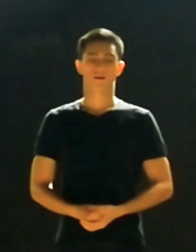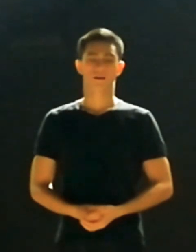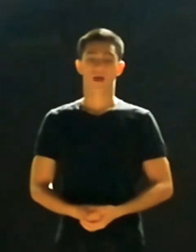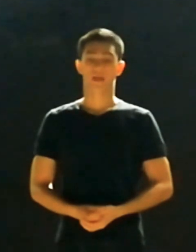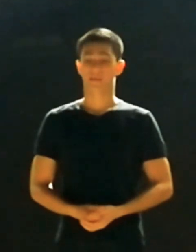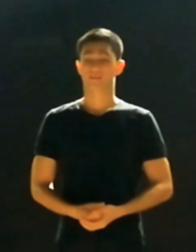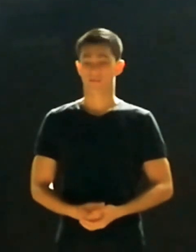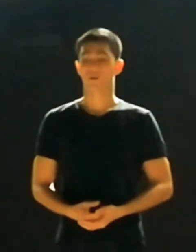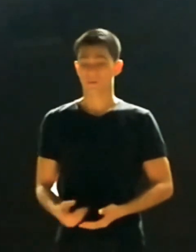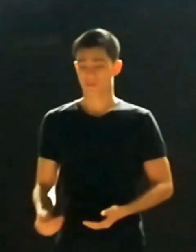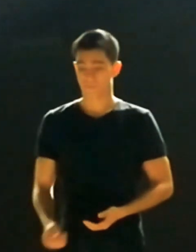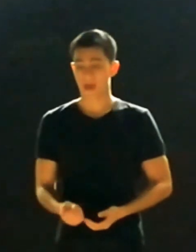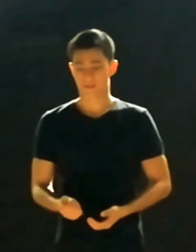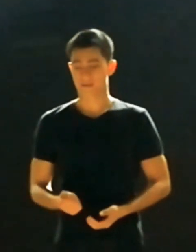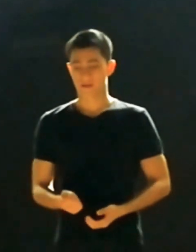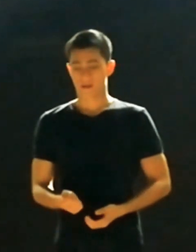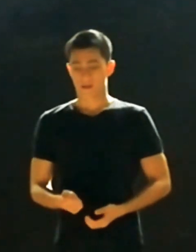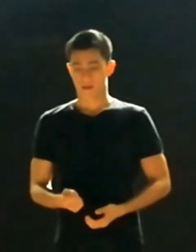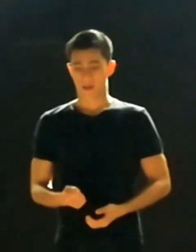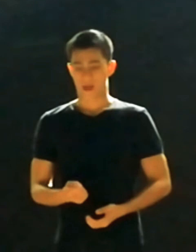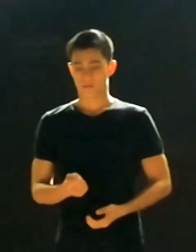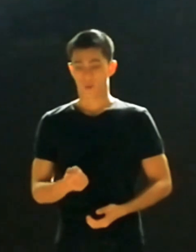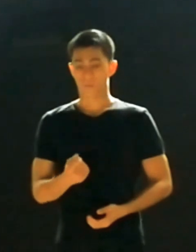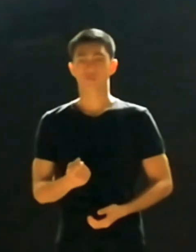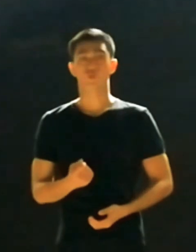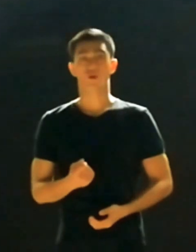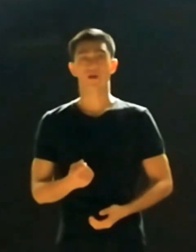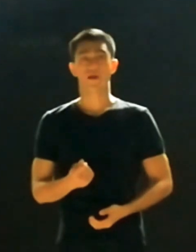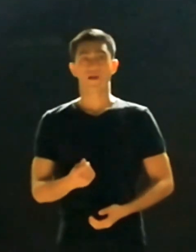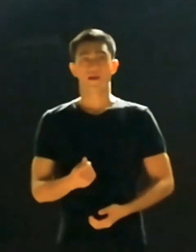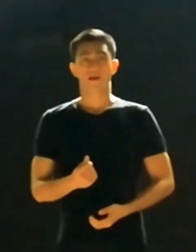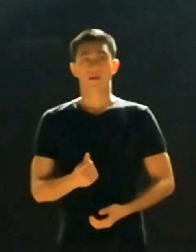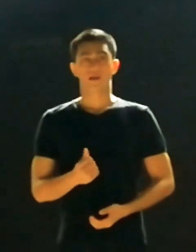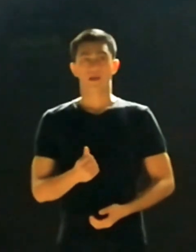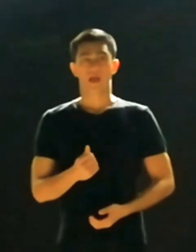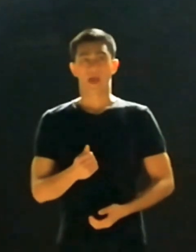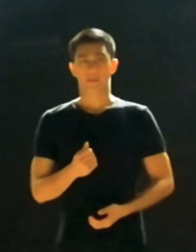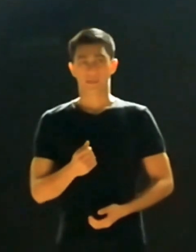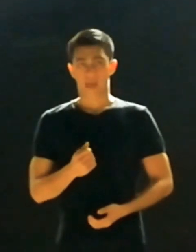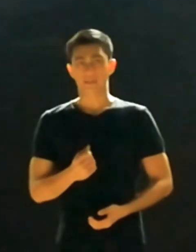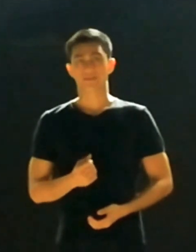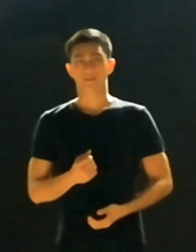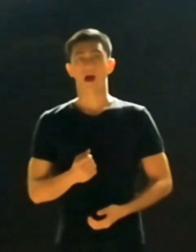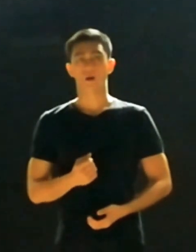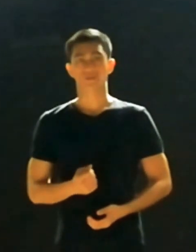I get the key from under the mat, and open the door, and get inside the house,